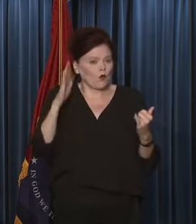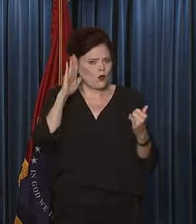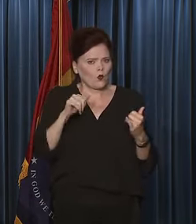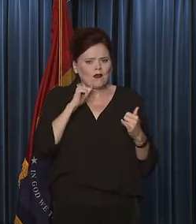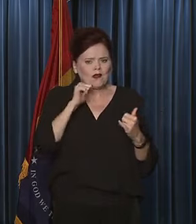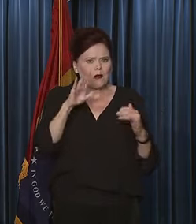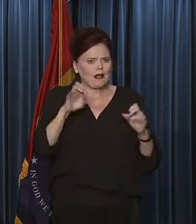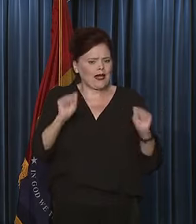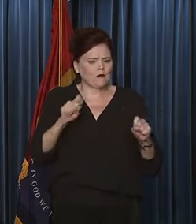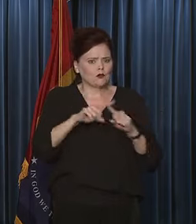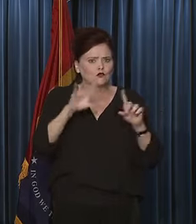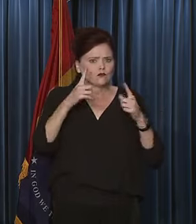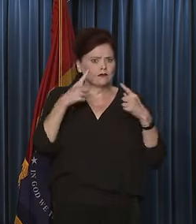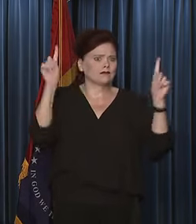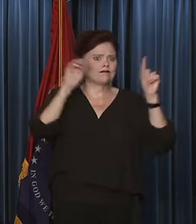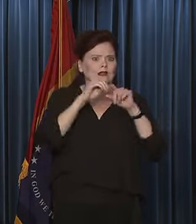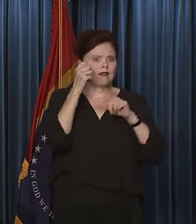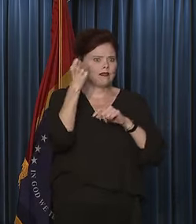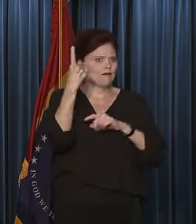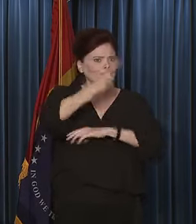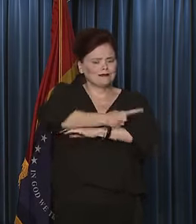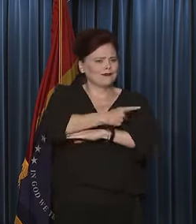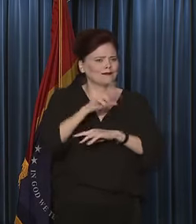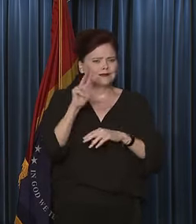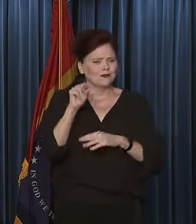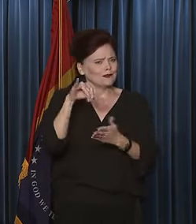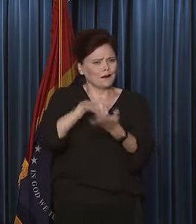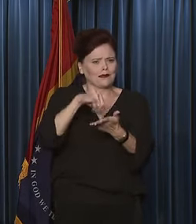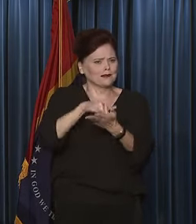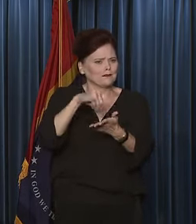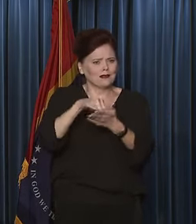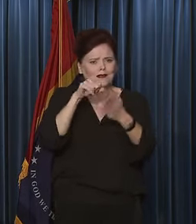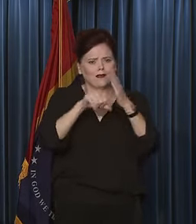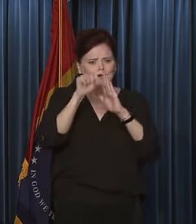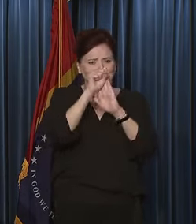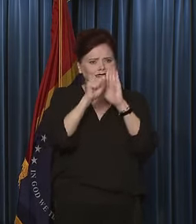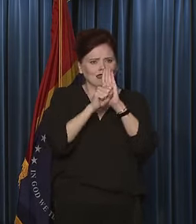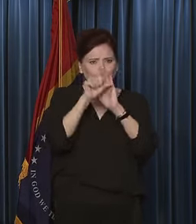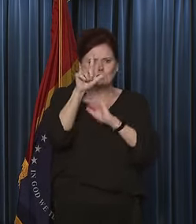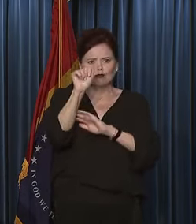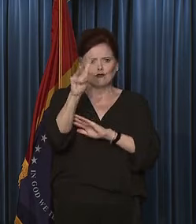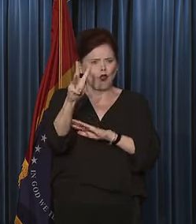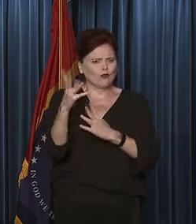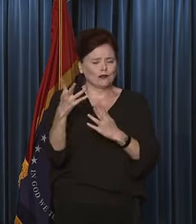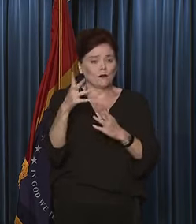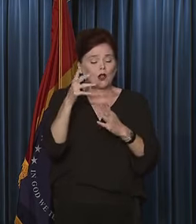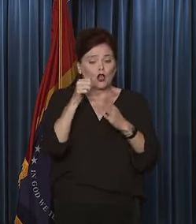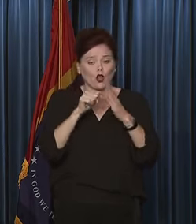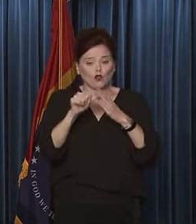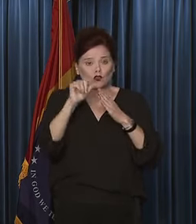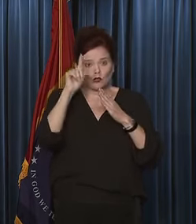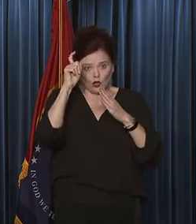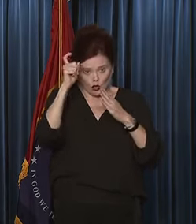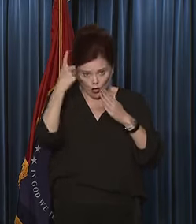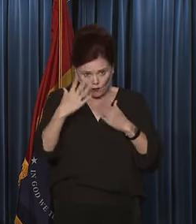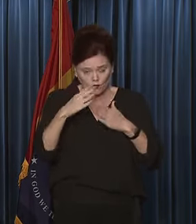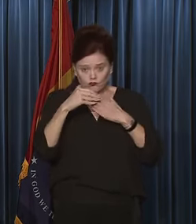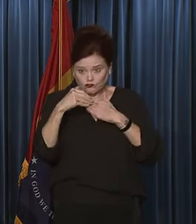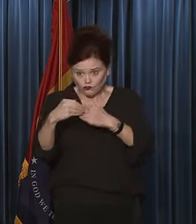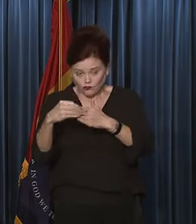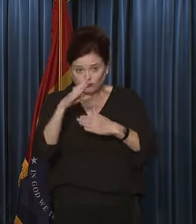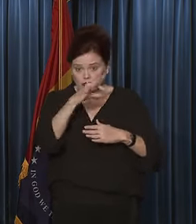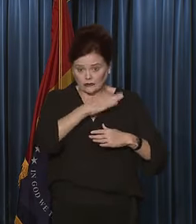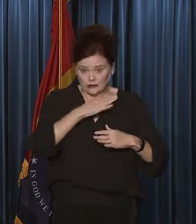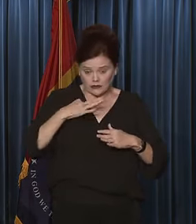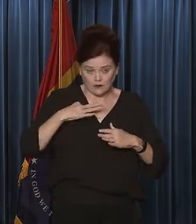would not have done this in 11 days. It is impossible under state law to do that. But through the guidance of the governor and his staff and